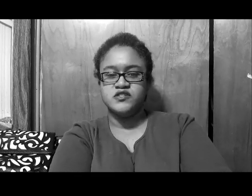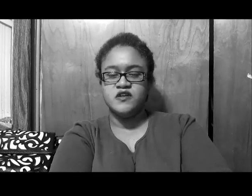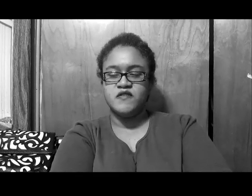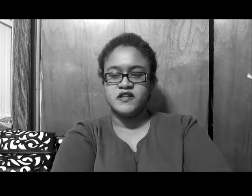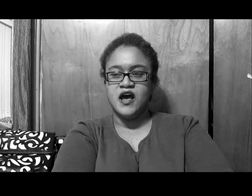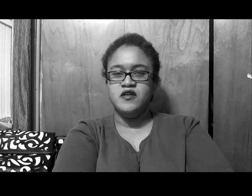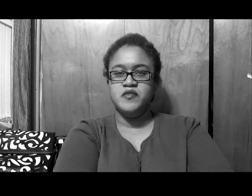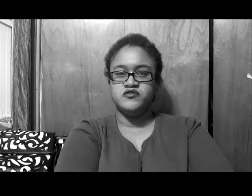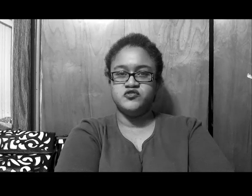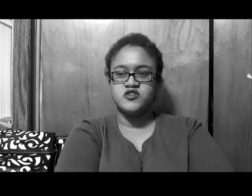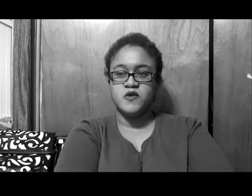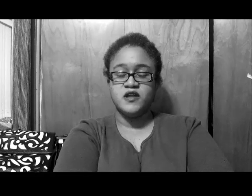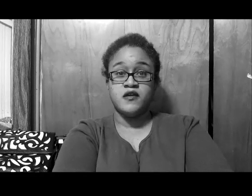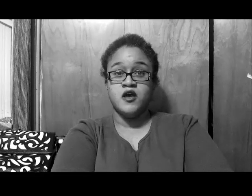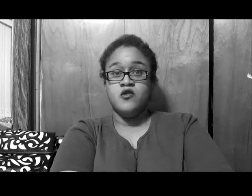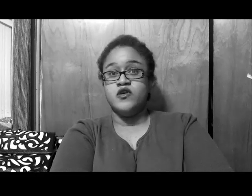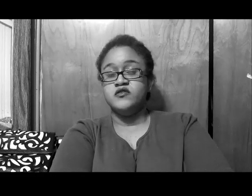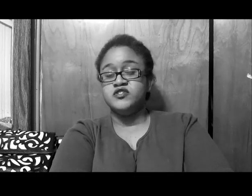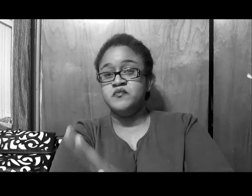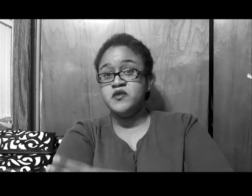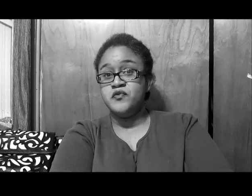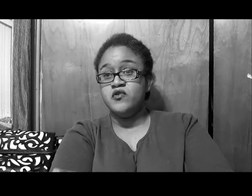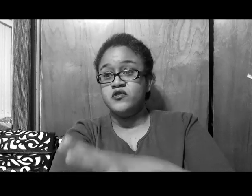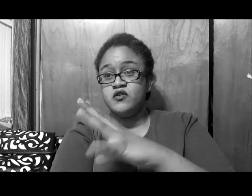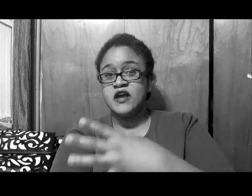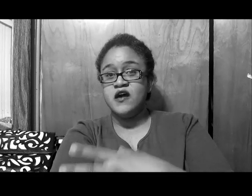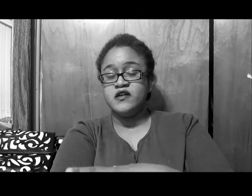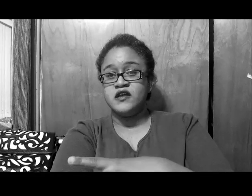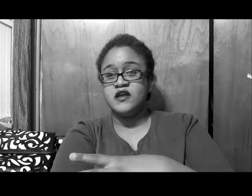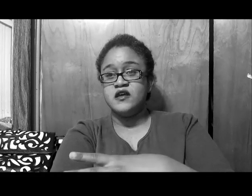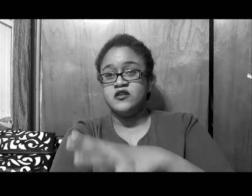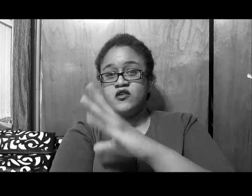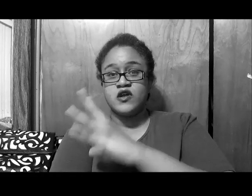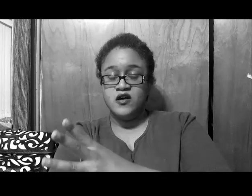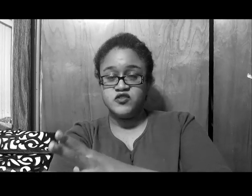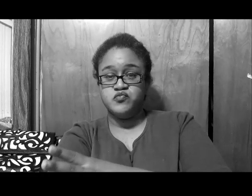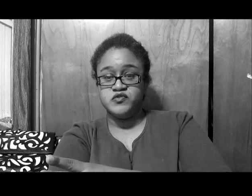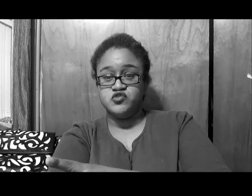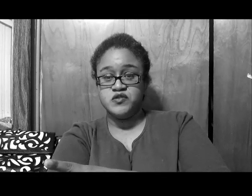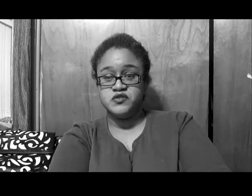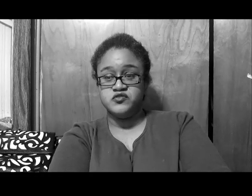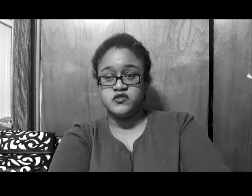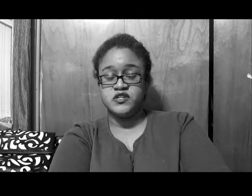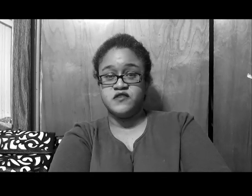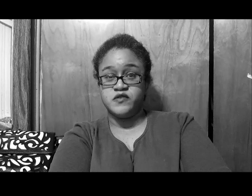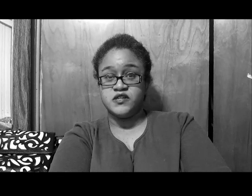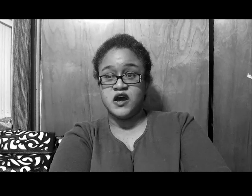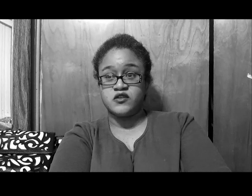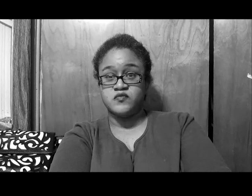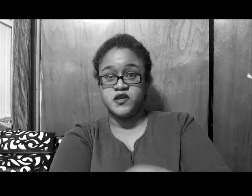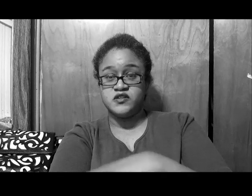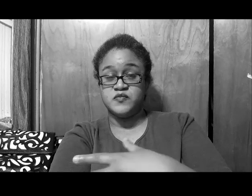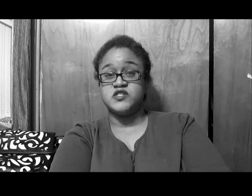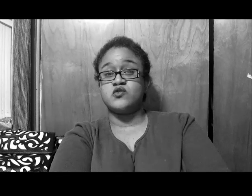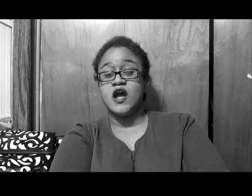and stuff like that, I've never been on drugs, in my life, well you know, some people, don't count anything, don't count prescription drugs, to get from the doctor, because they're prescribed,